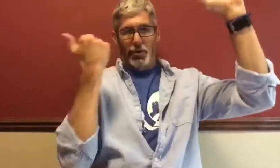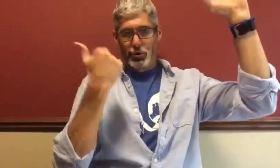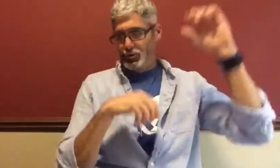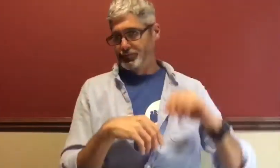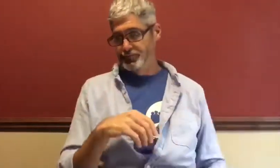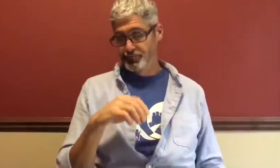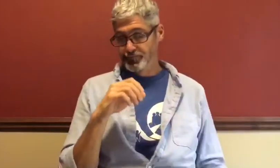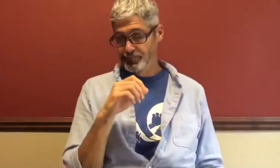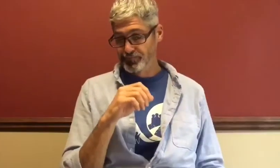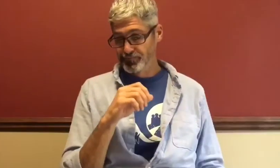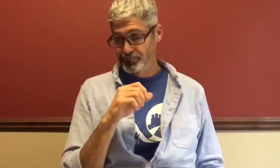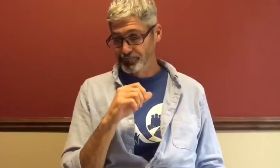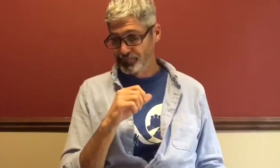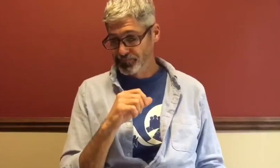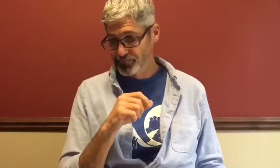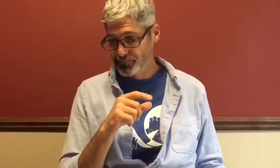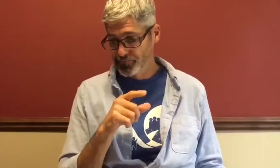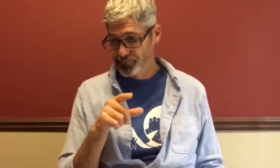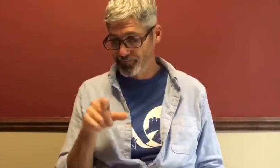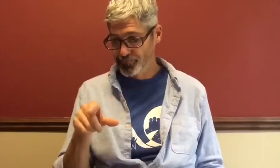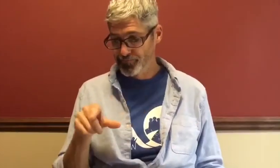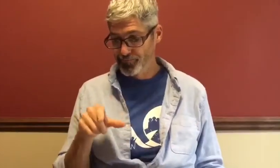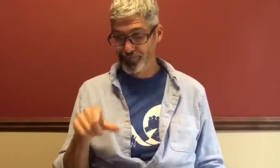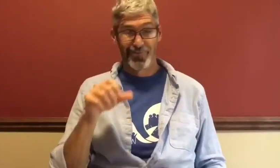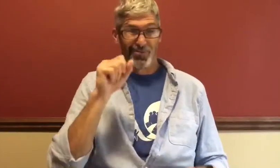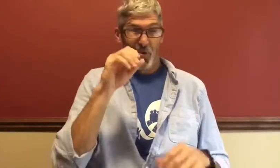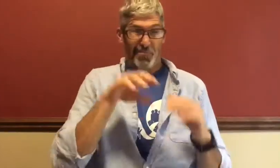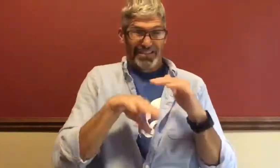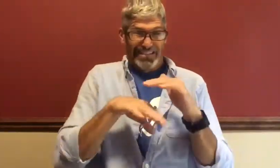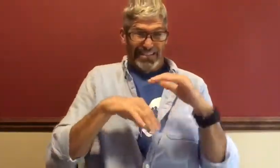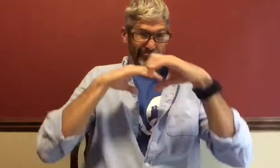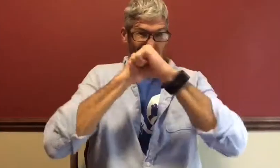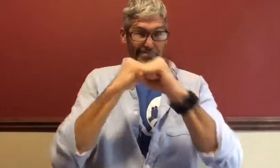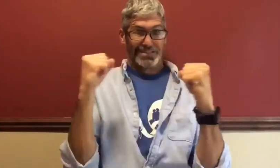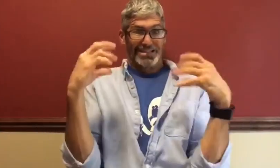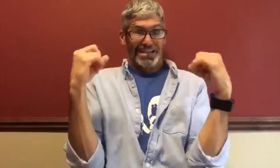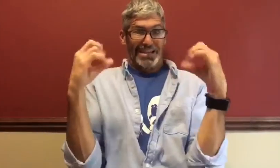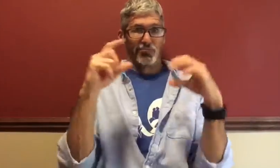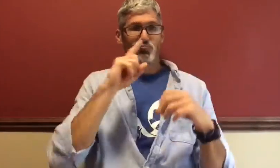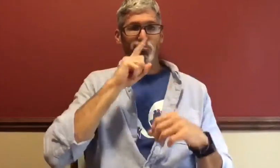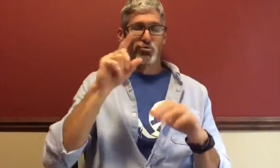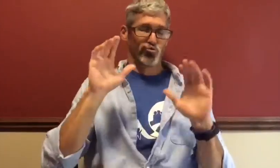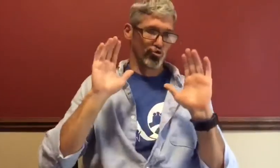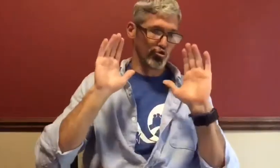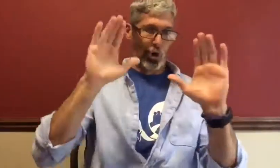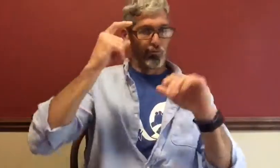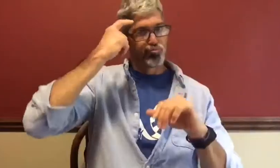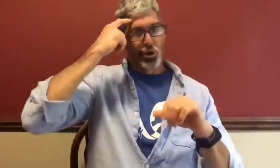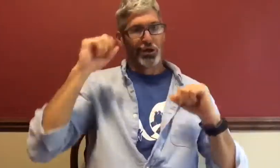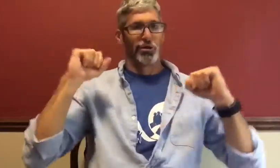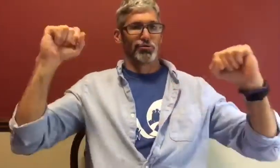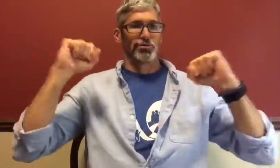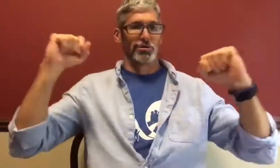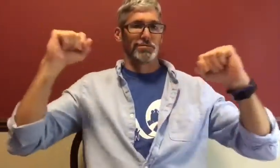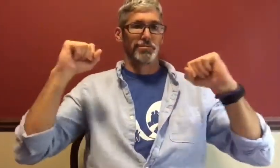language. Now, really, basically, sign language is a great brain exercise.